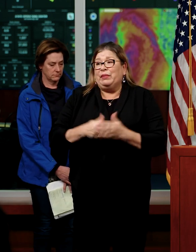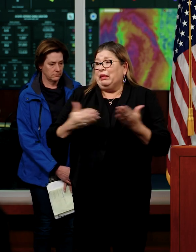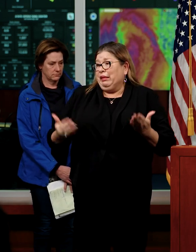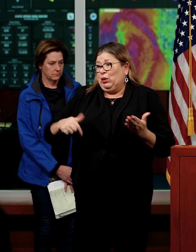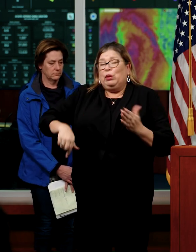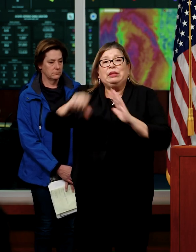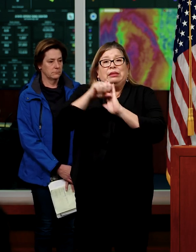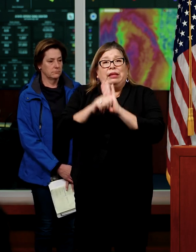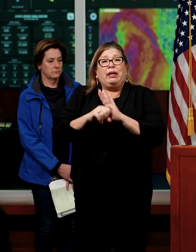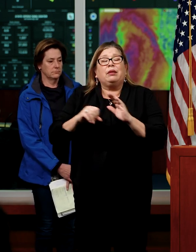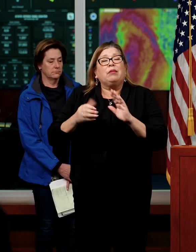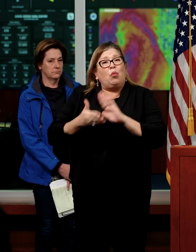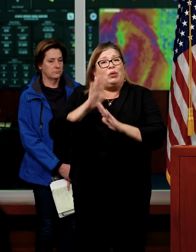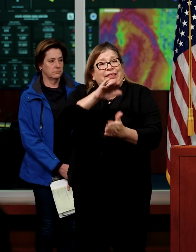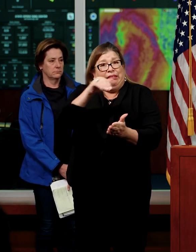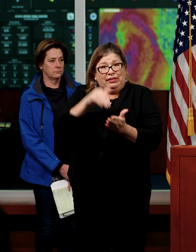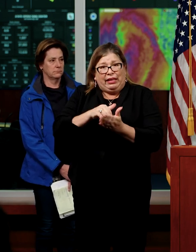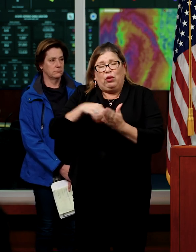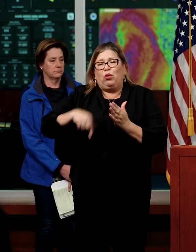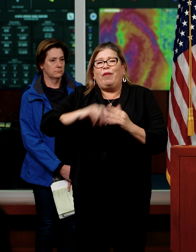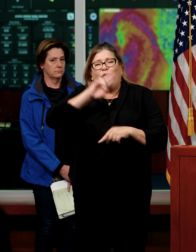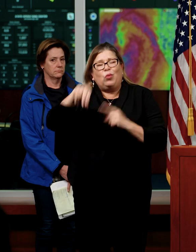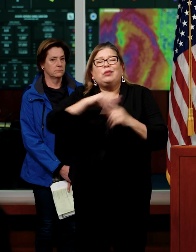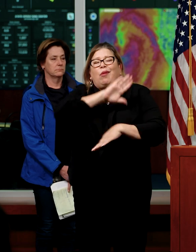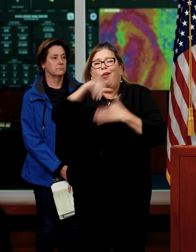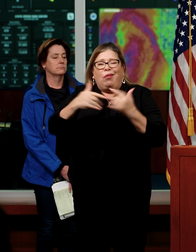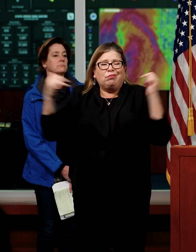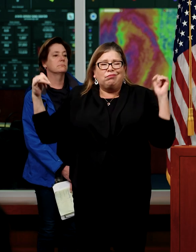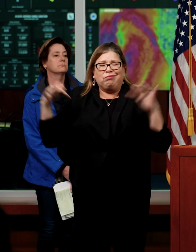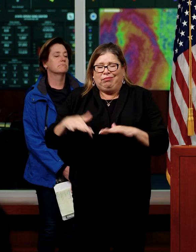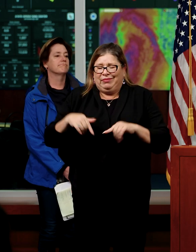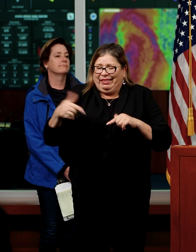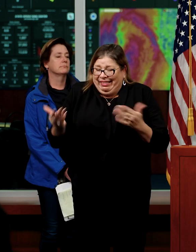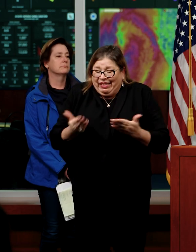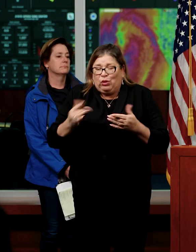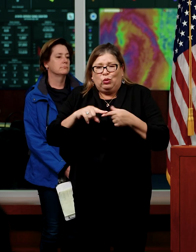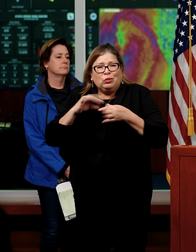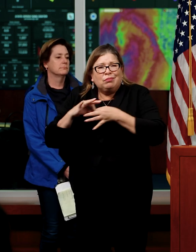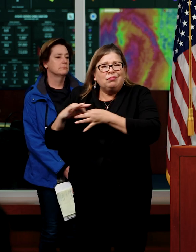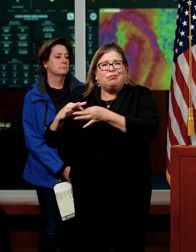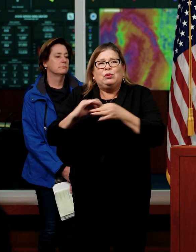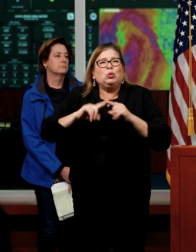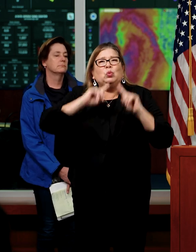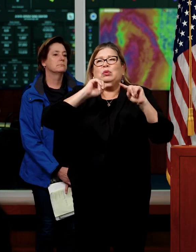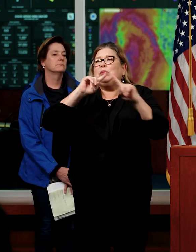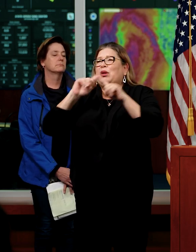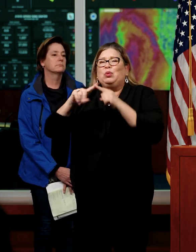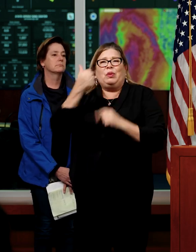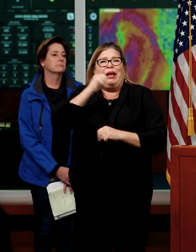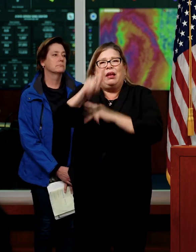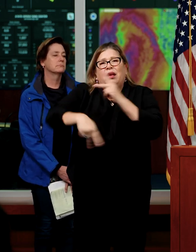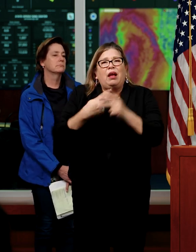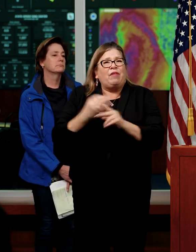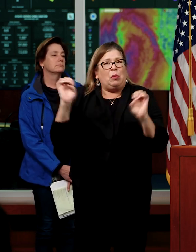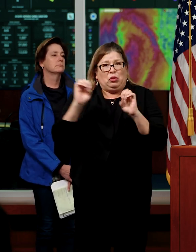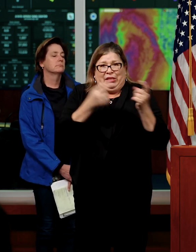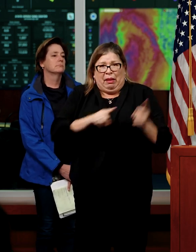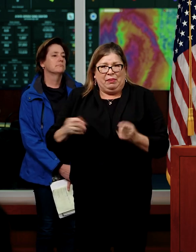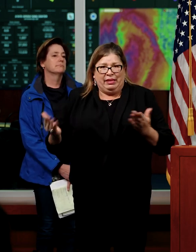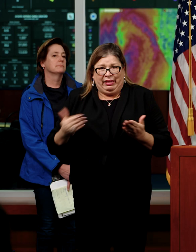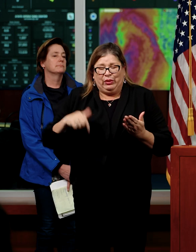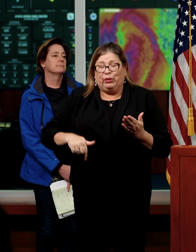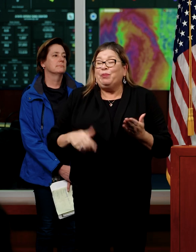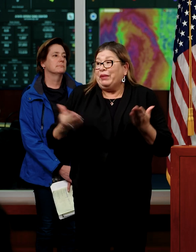Operations Center, of course, the nexus for organization or organizing, responding to all manner of emergency in the state. And here at the